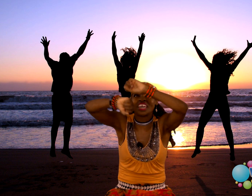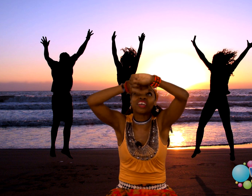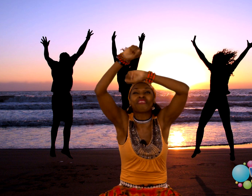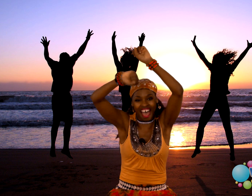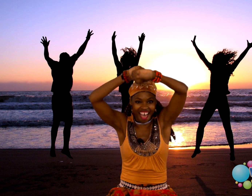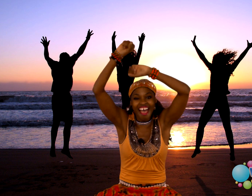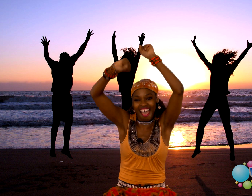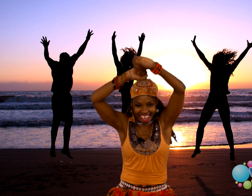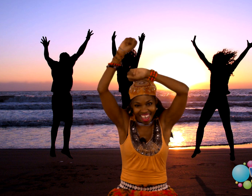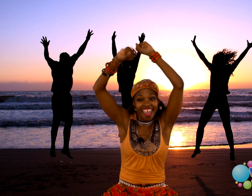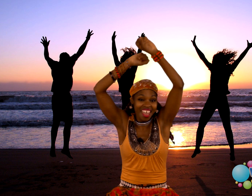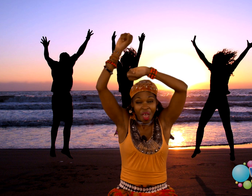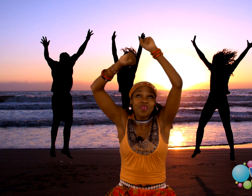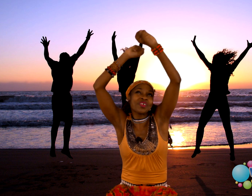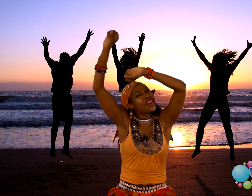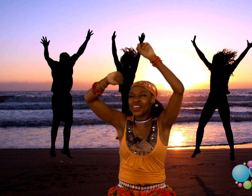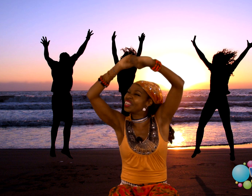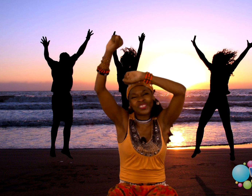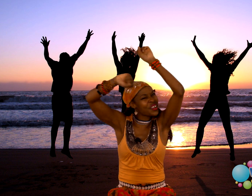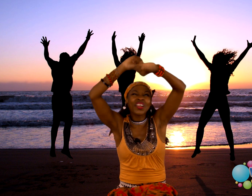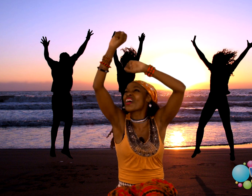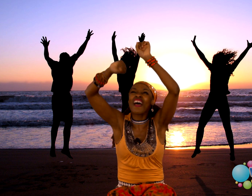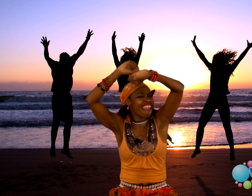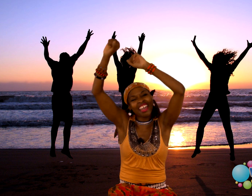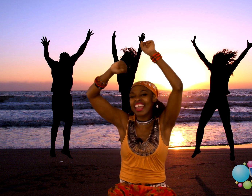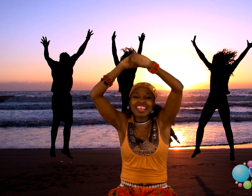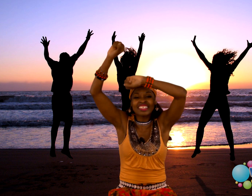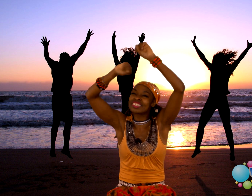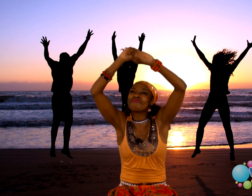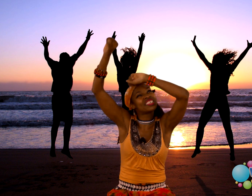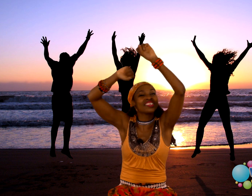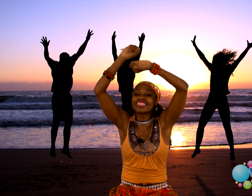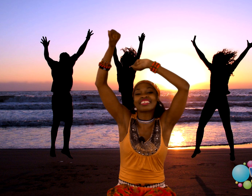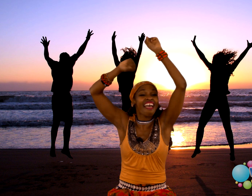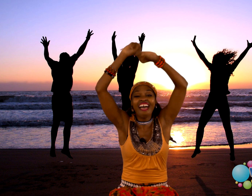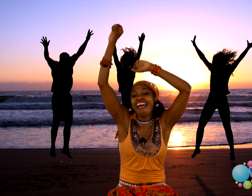high. I want you twirling your hands up to the sky.